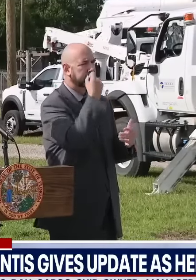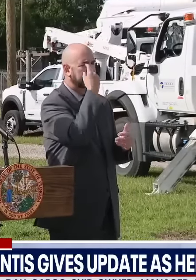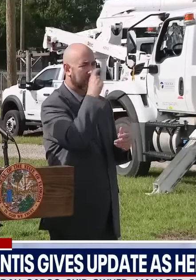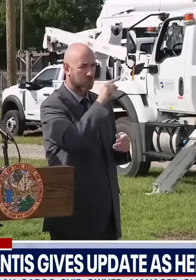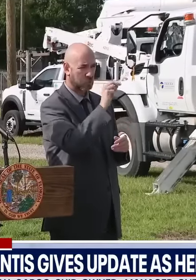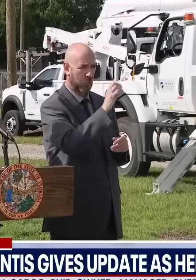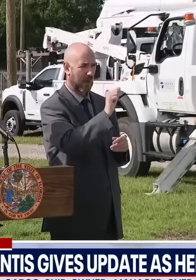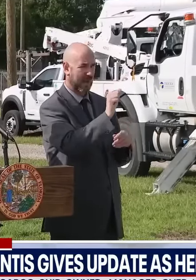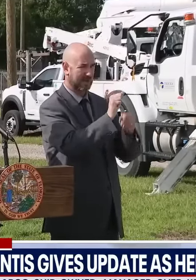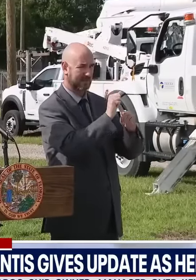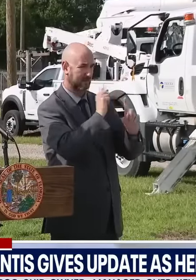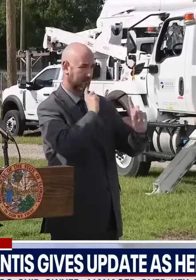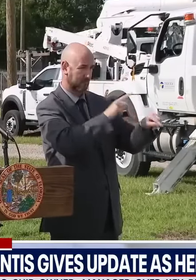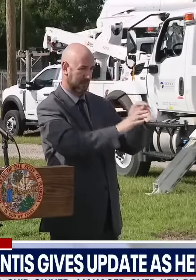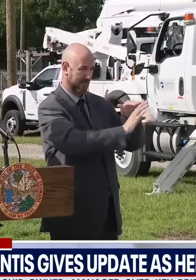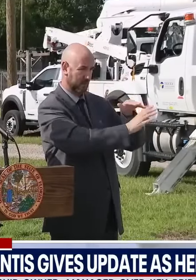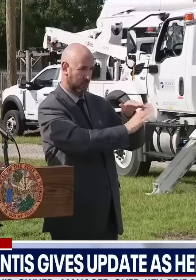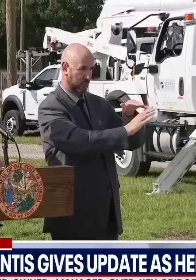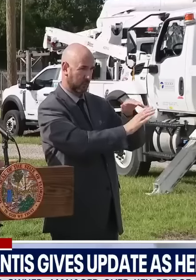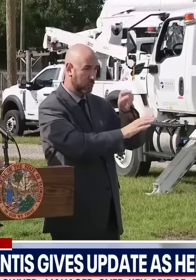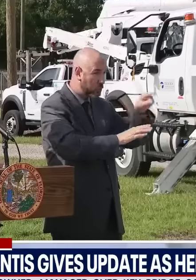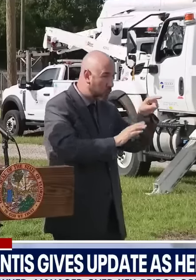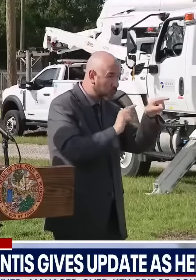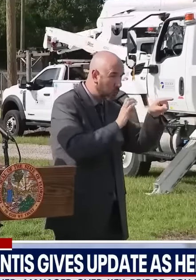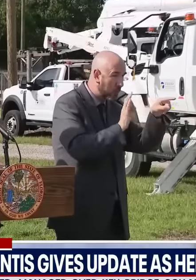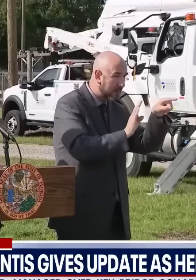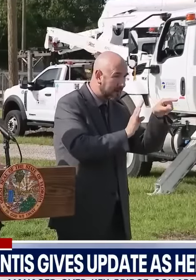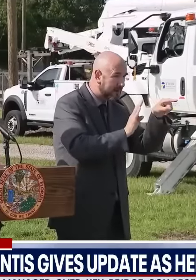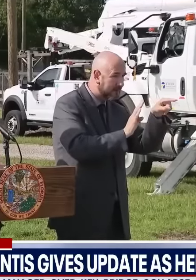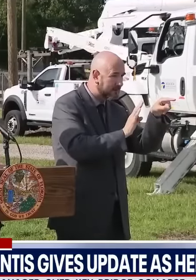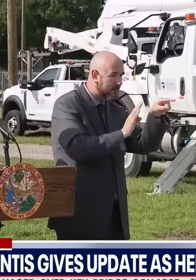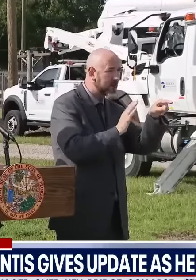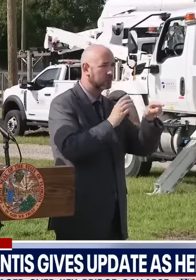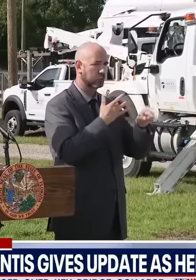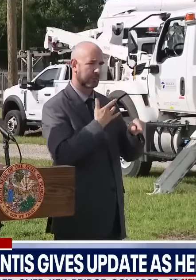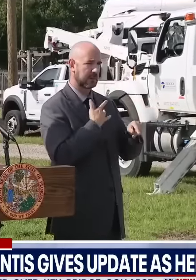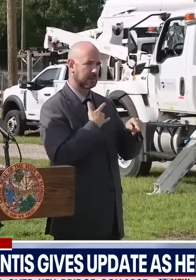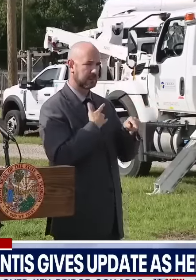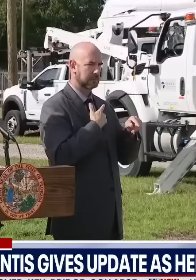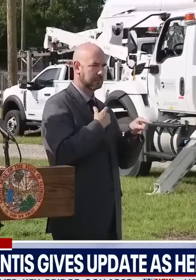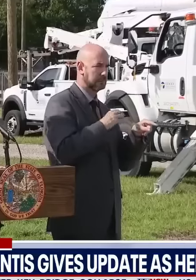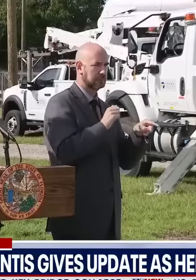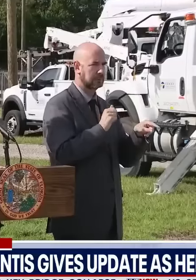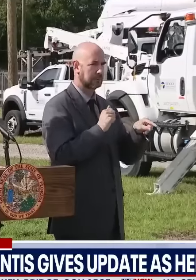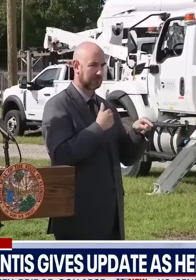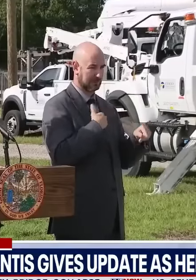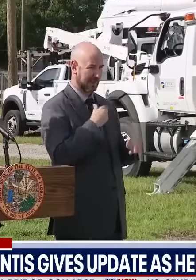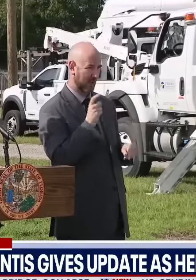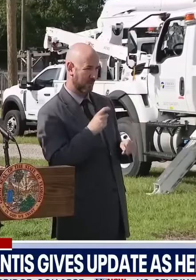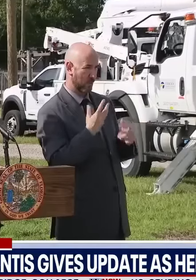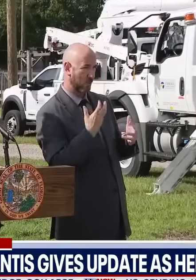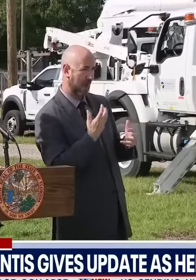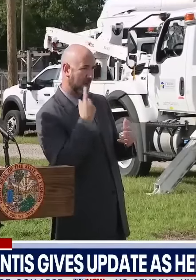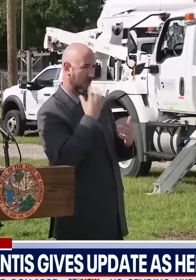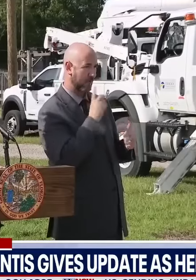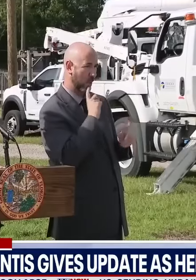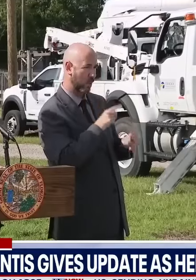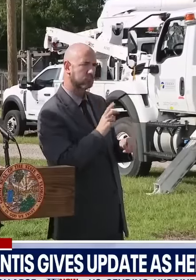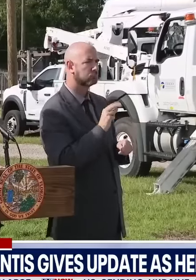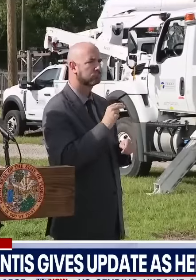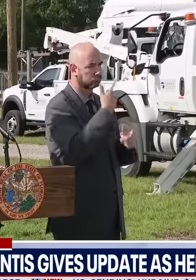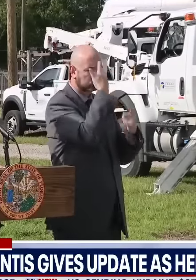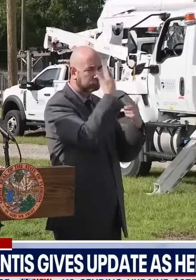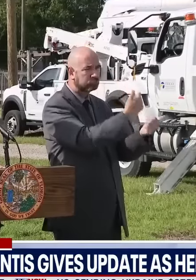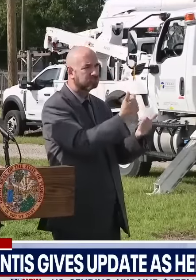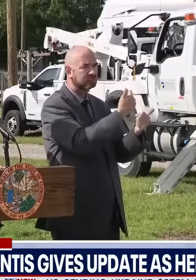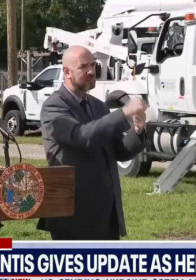historically, you think you could be invulnerable, there's nothing preventing you from going to a shelter. There's nothing preventing you from going to a family